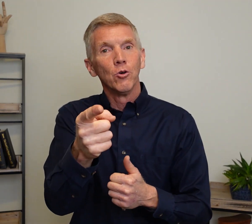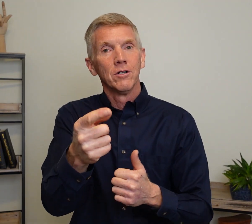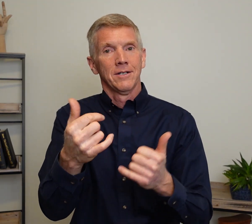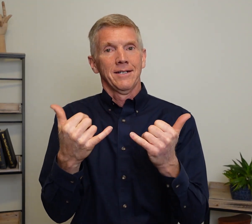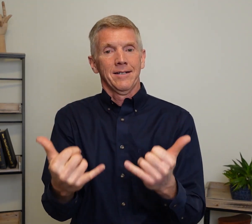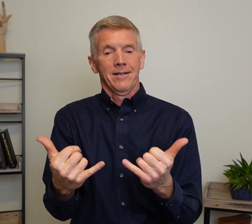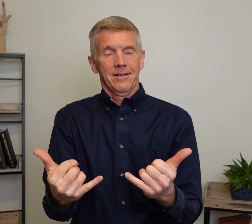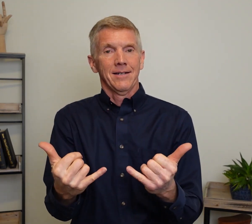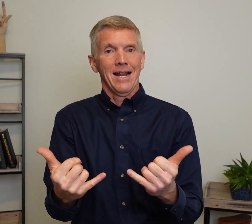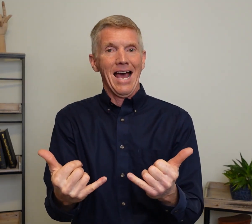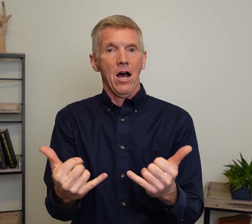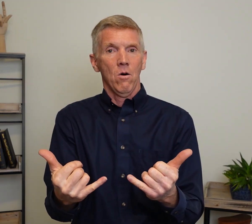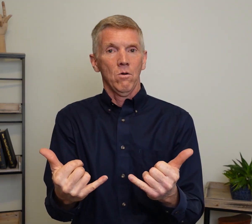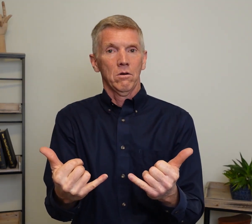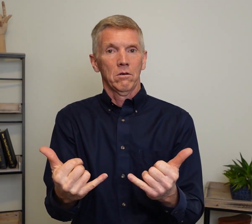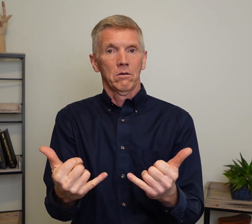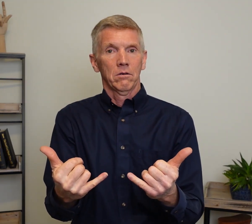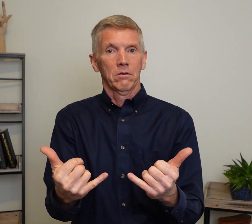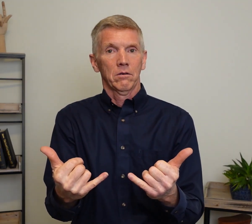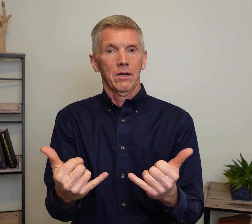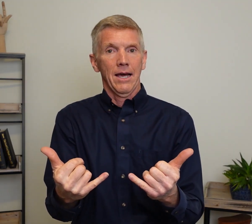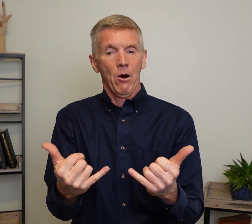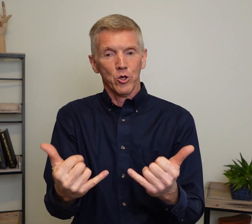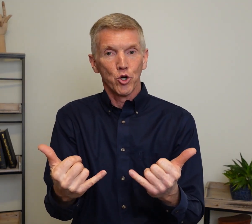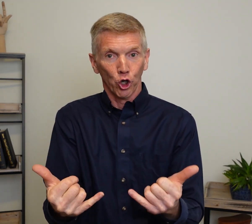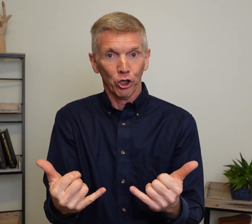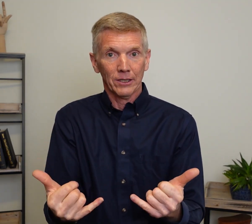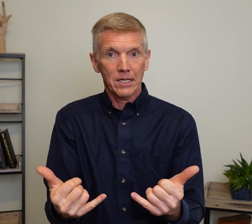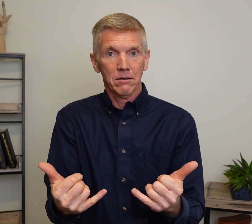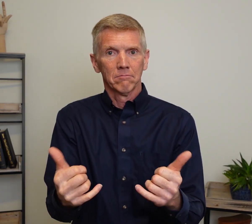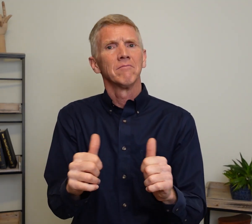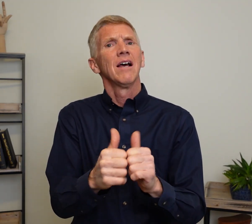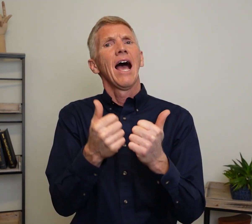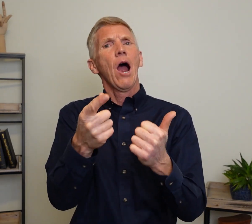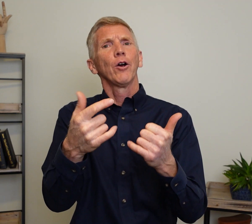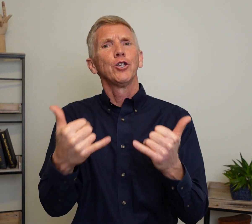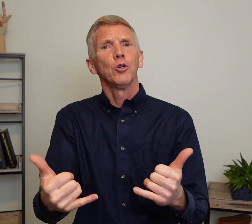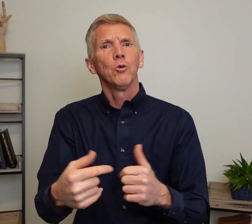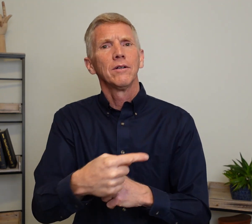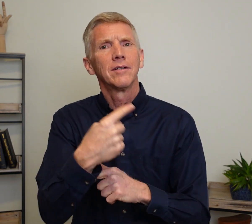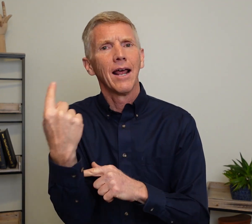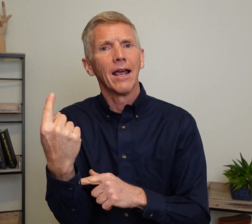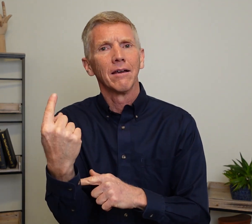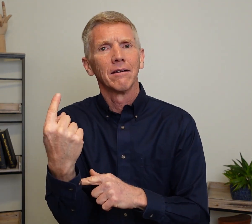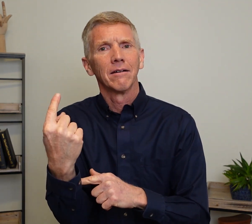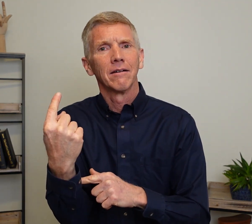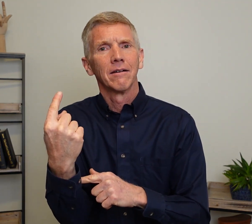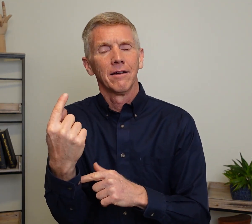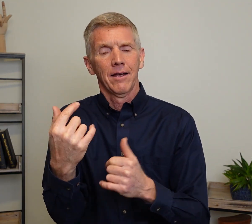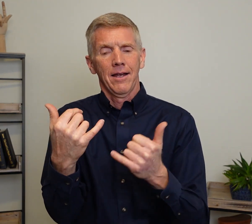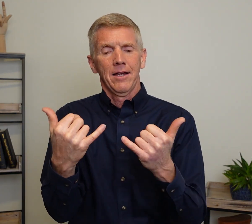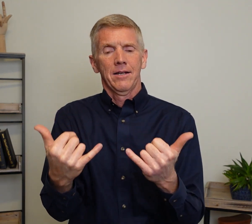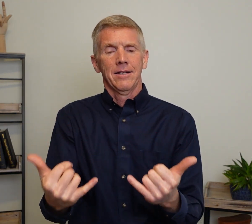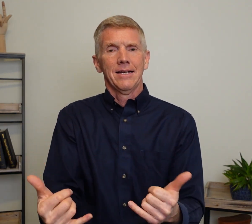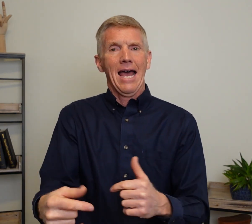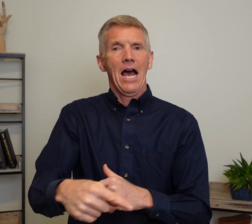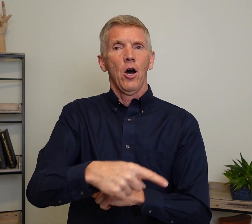now? Okay. How are you currently? How are you today? Now,